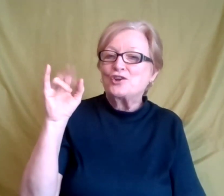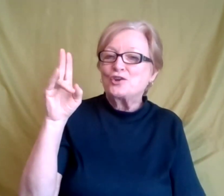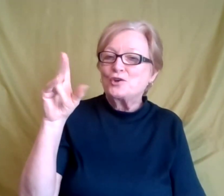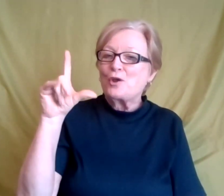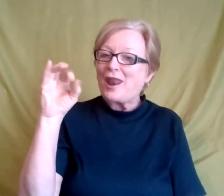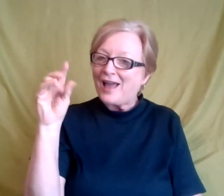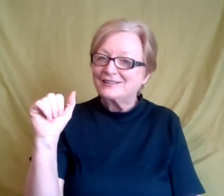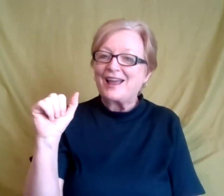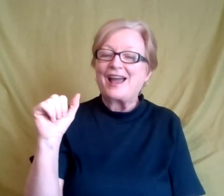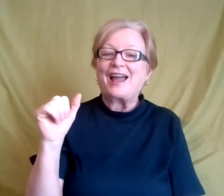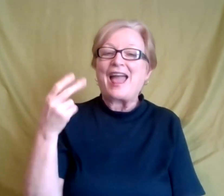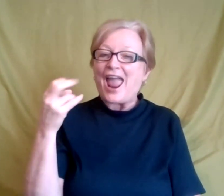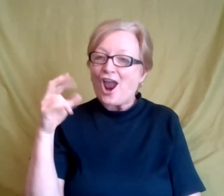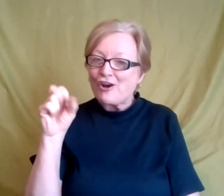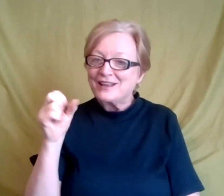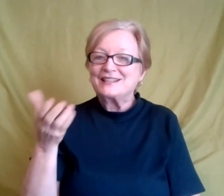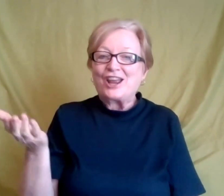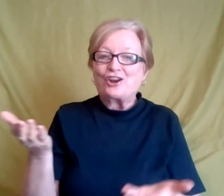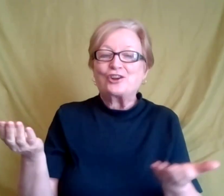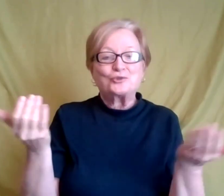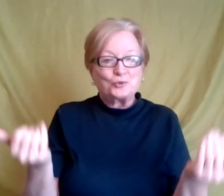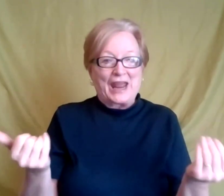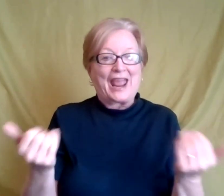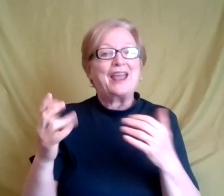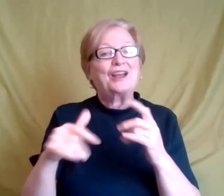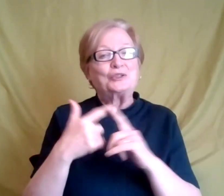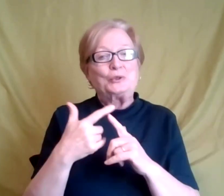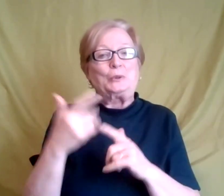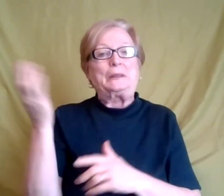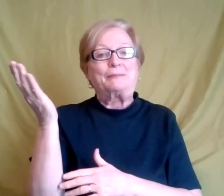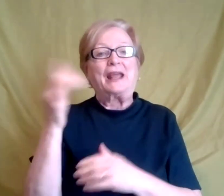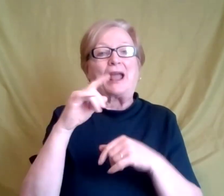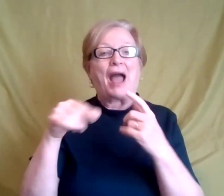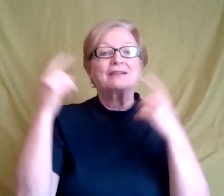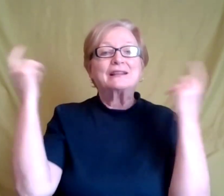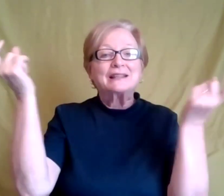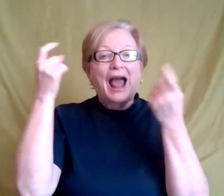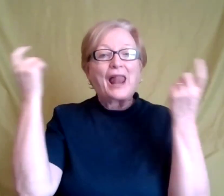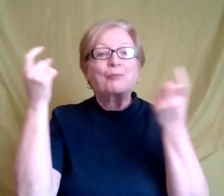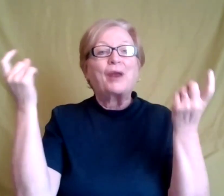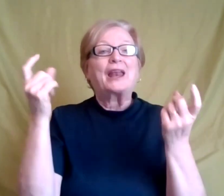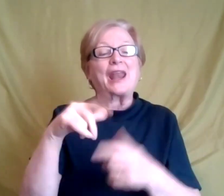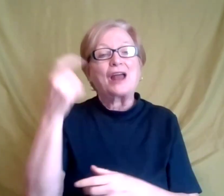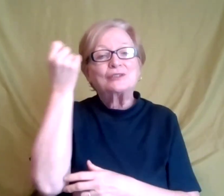today to speak about, you know, celebrating and understanding